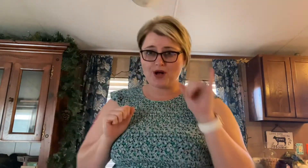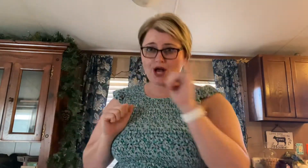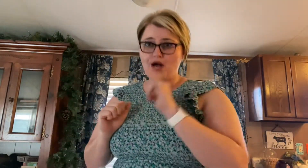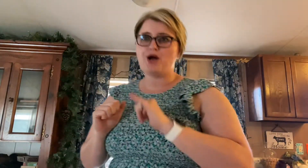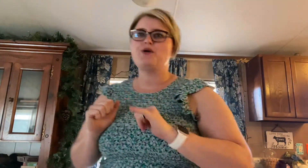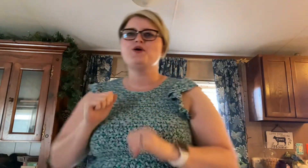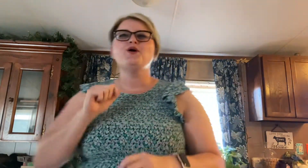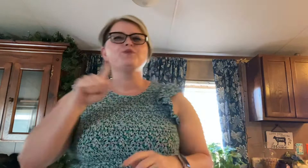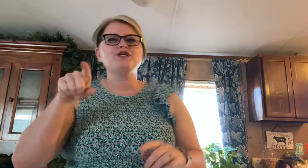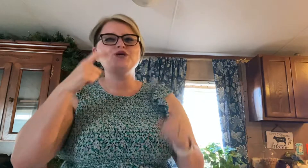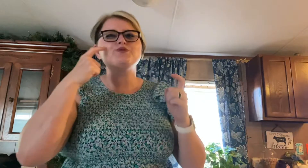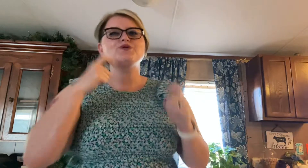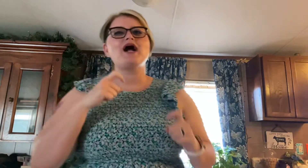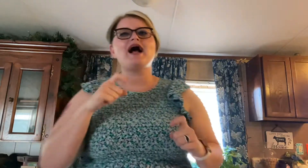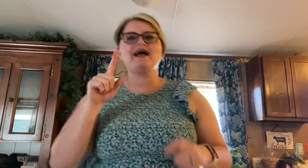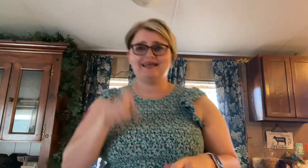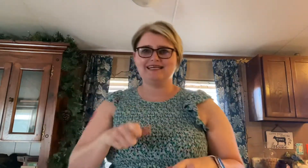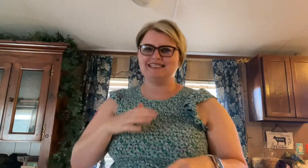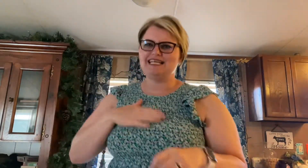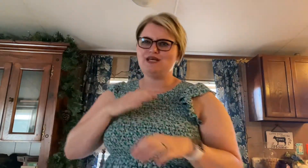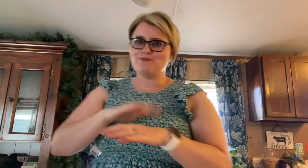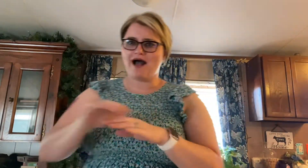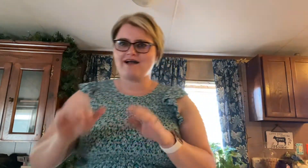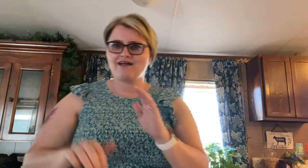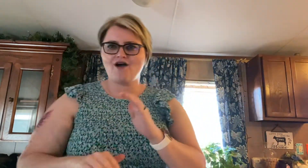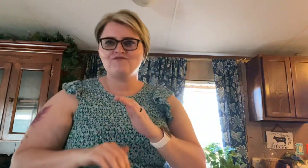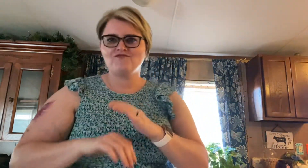When you cry, I need my comfort